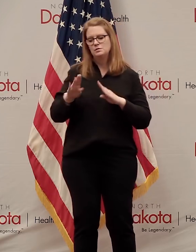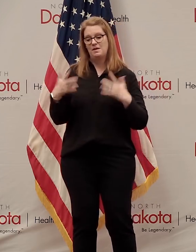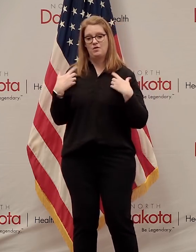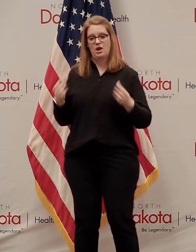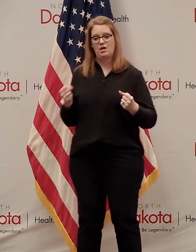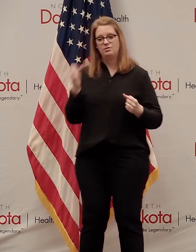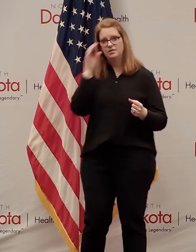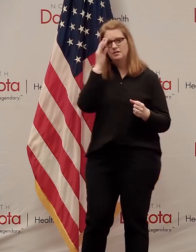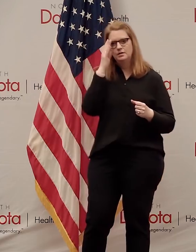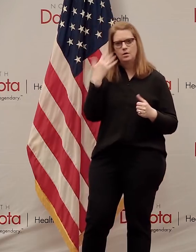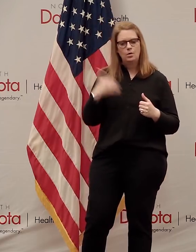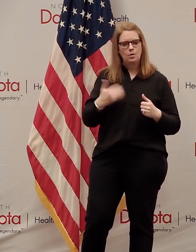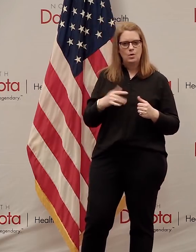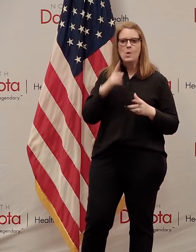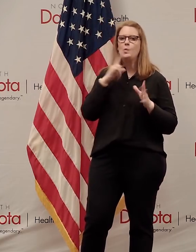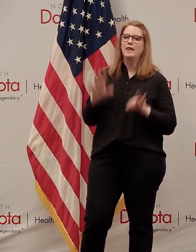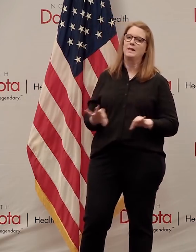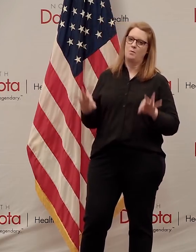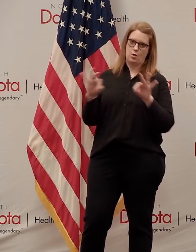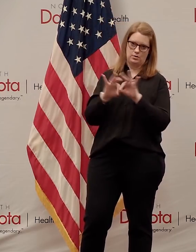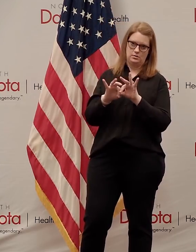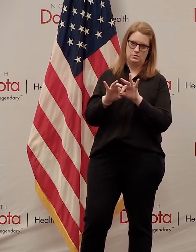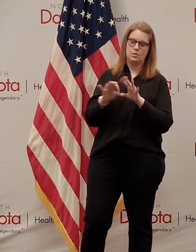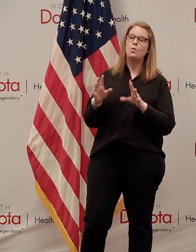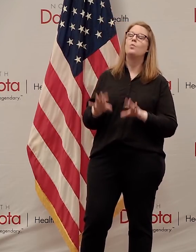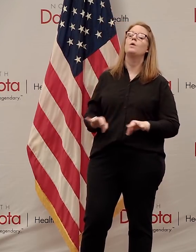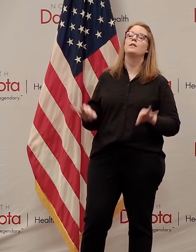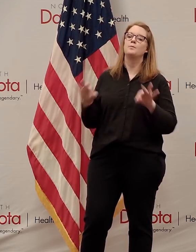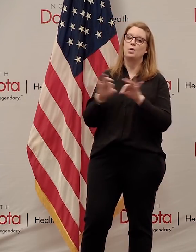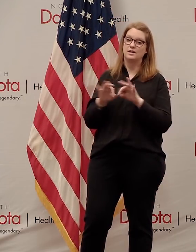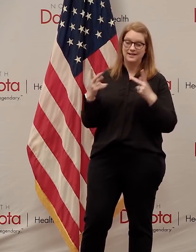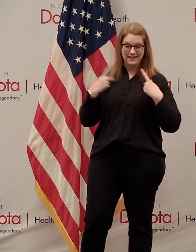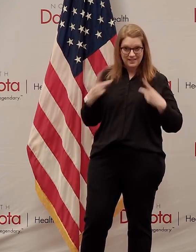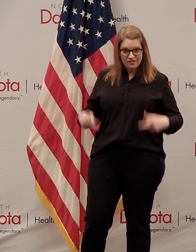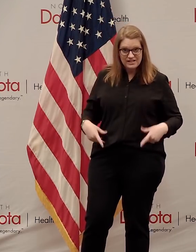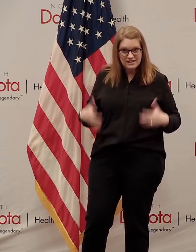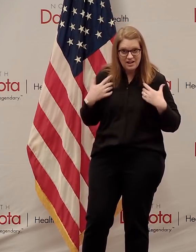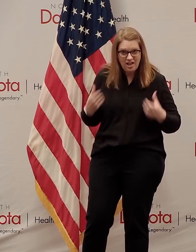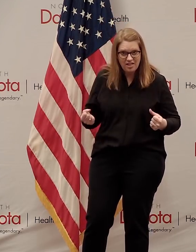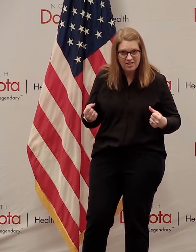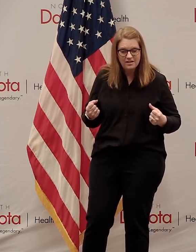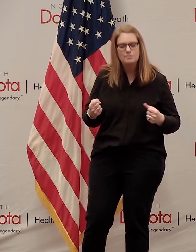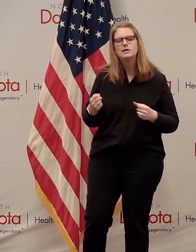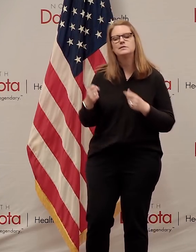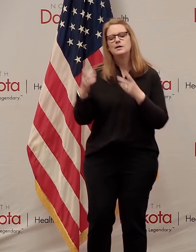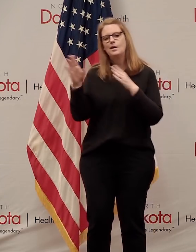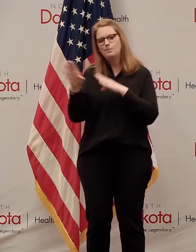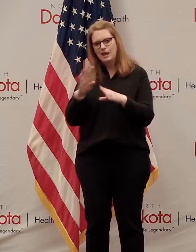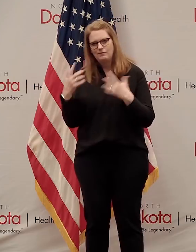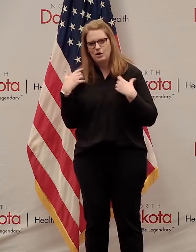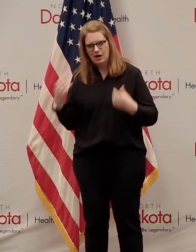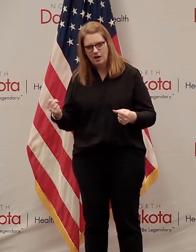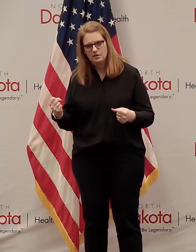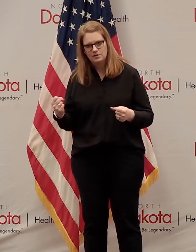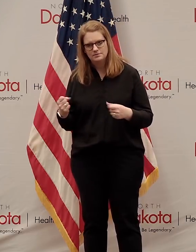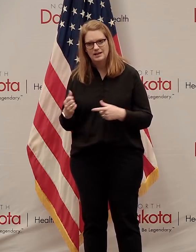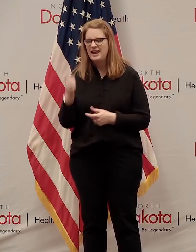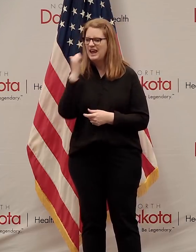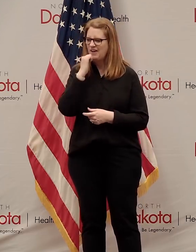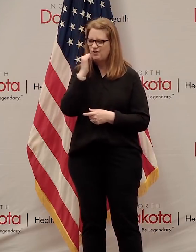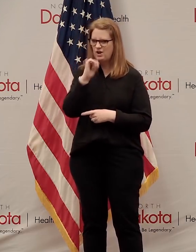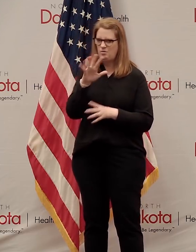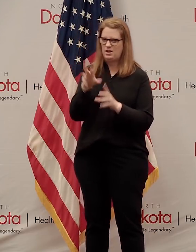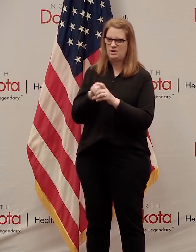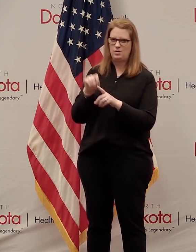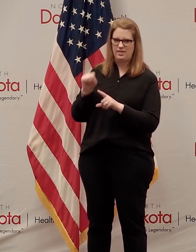Again, really key. We know that as we deal with the physical health issues of the virus, the behavioral health is there. That's why I've included something every day.